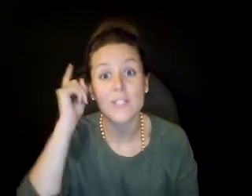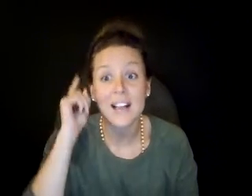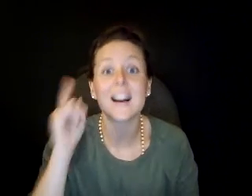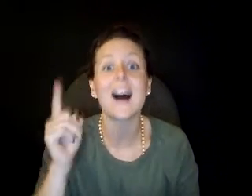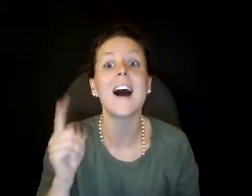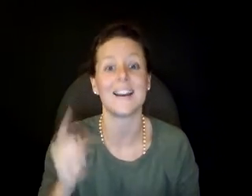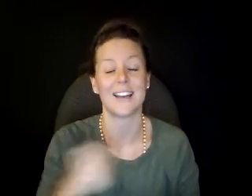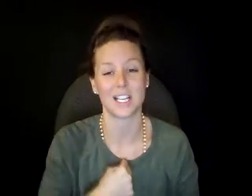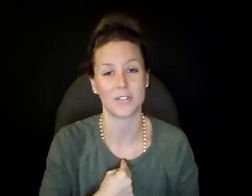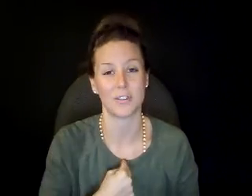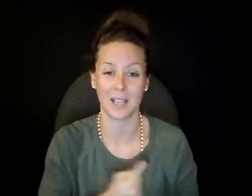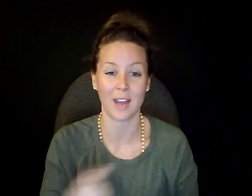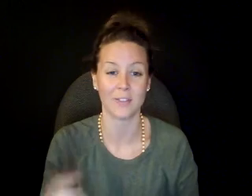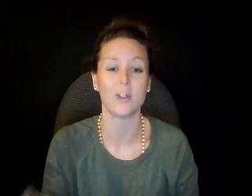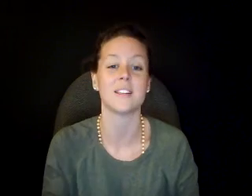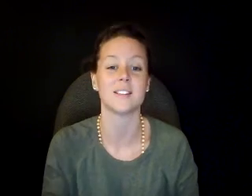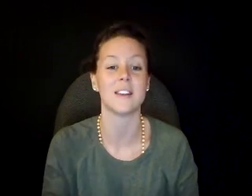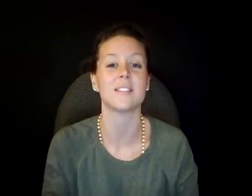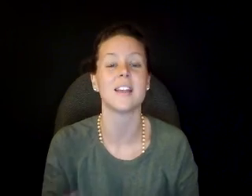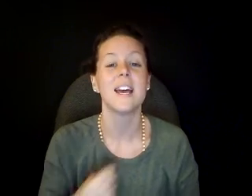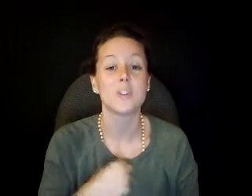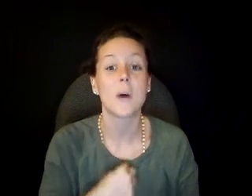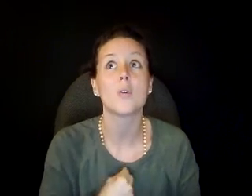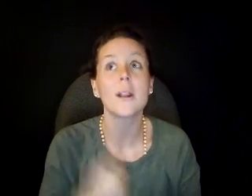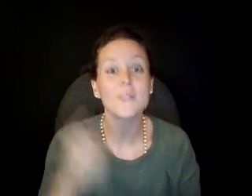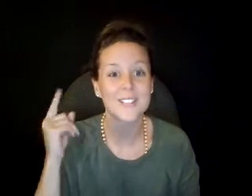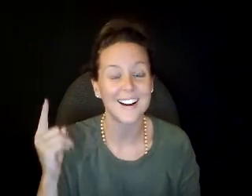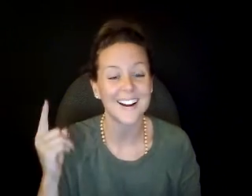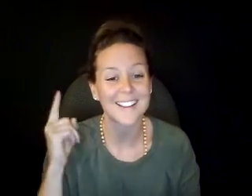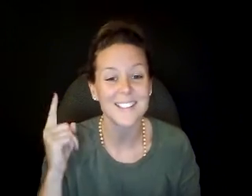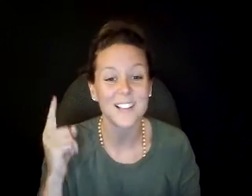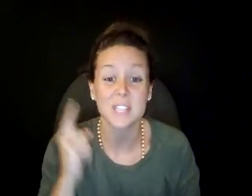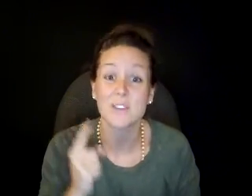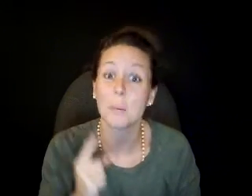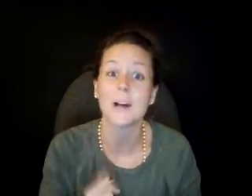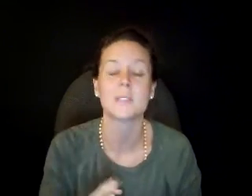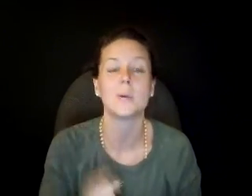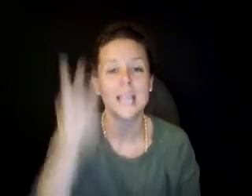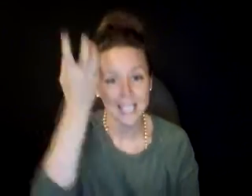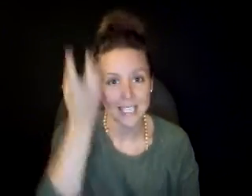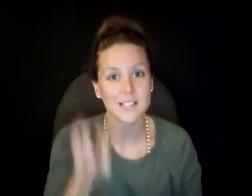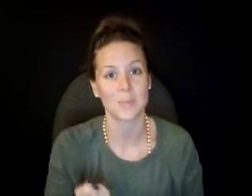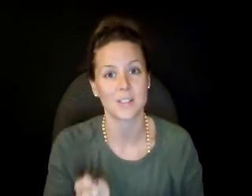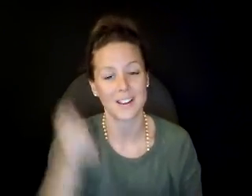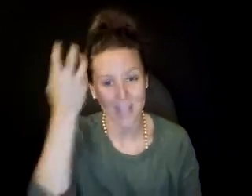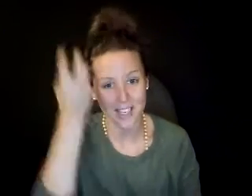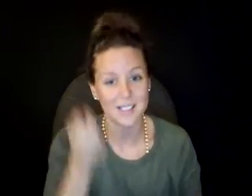that God has for me and for His sons. And so I'm grateful to God that this love is even possible, and I accept this love, I accept